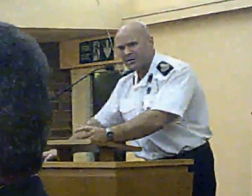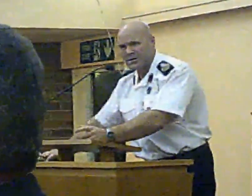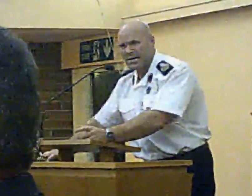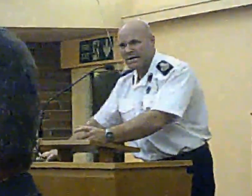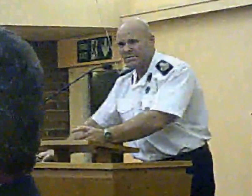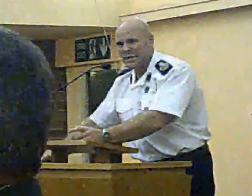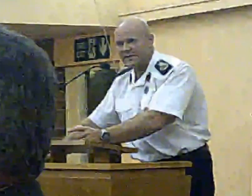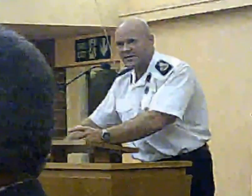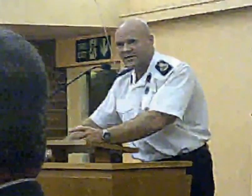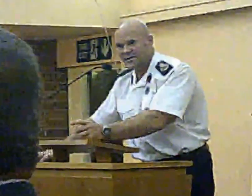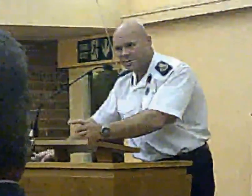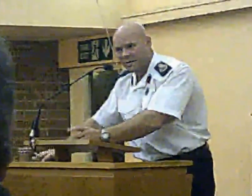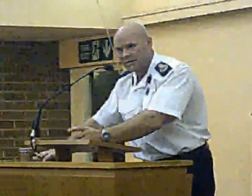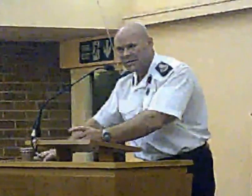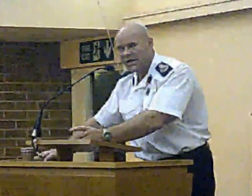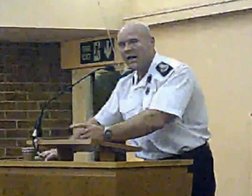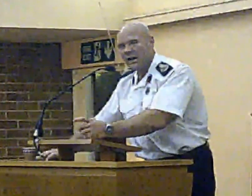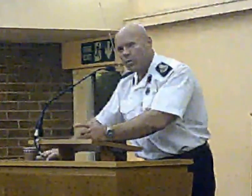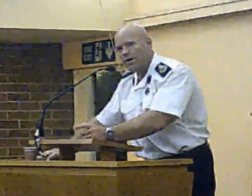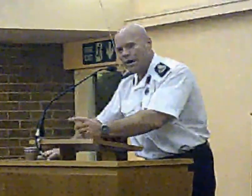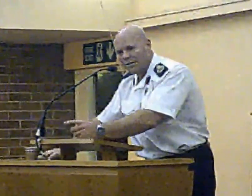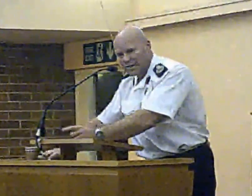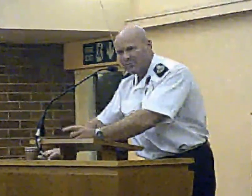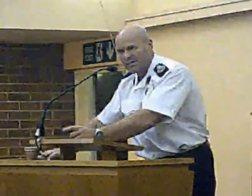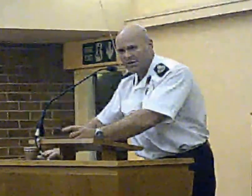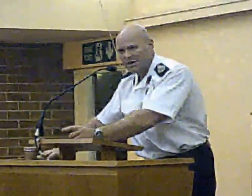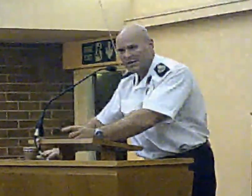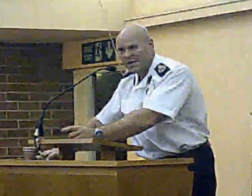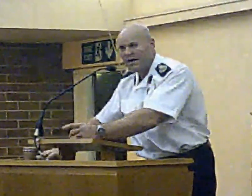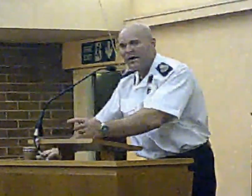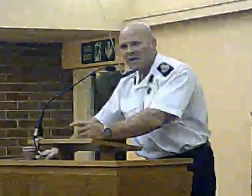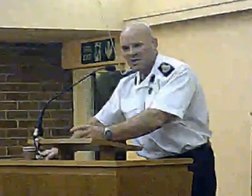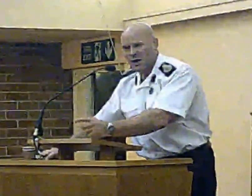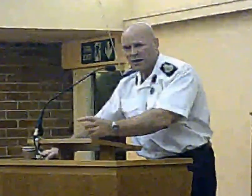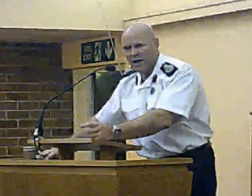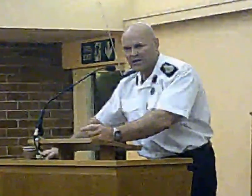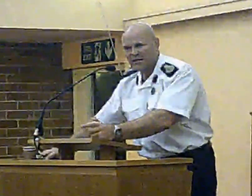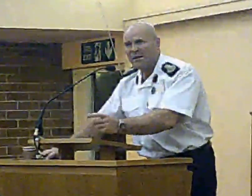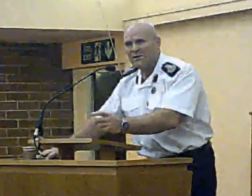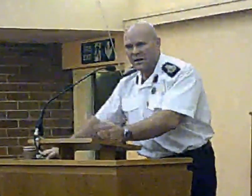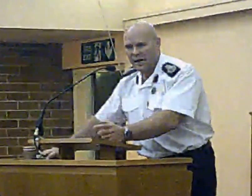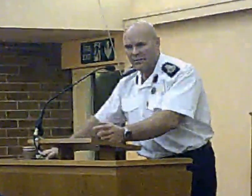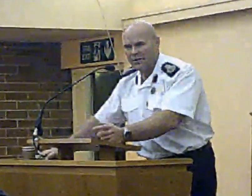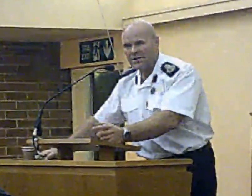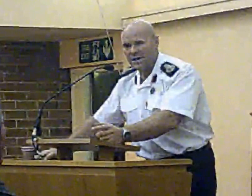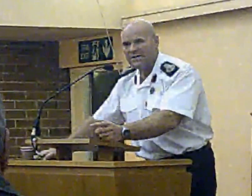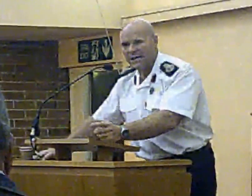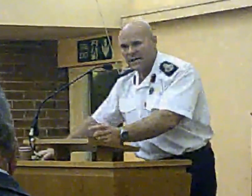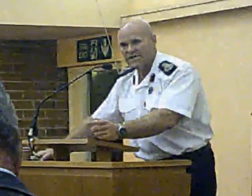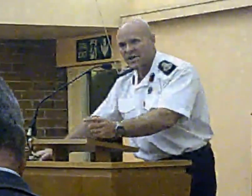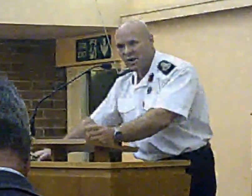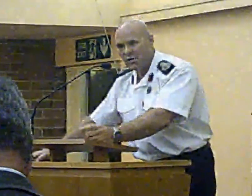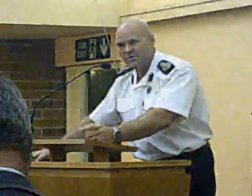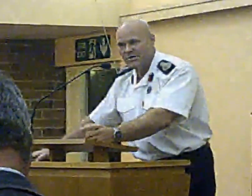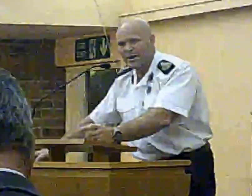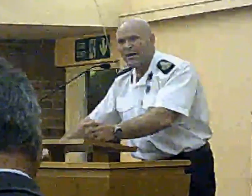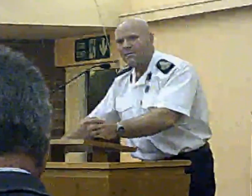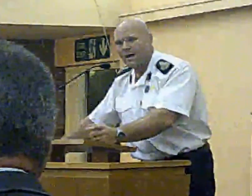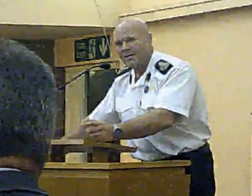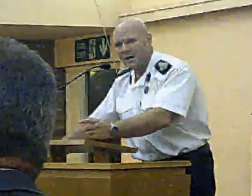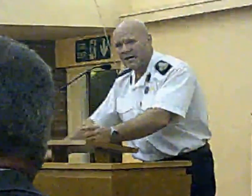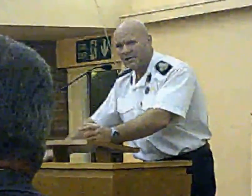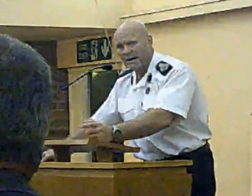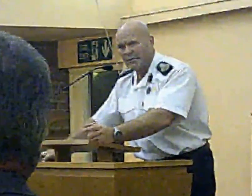exceptional circumstances to build. And we can't demonstrate that as long as the library site is an option